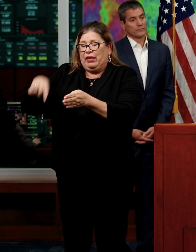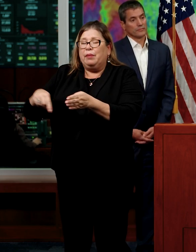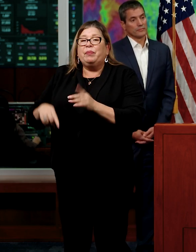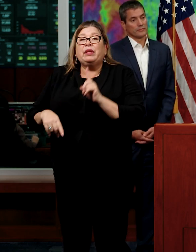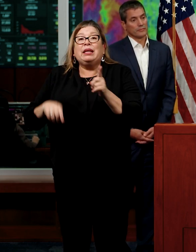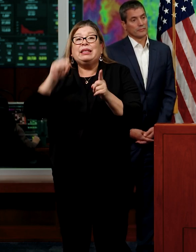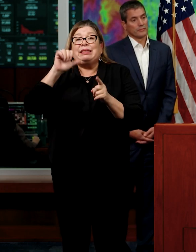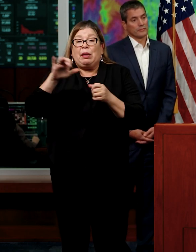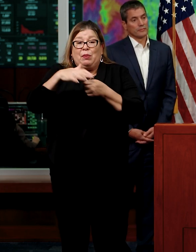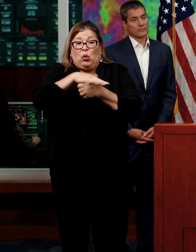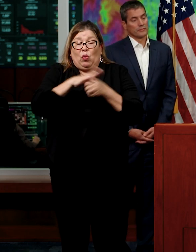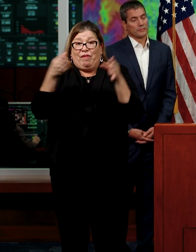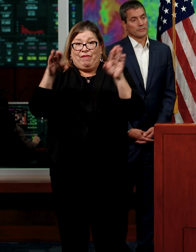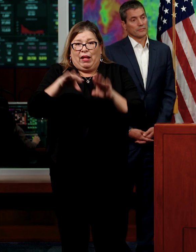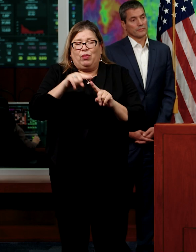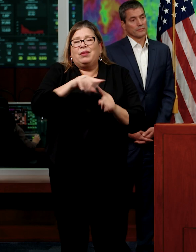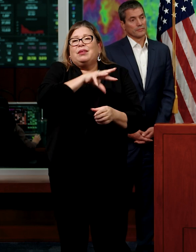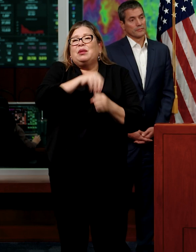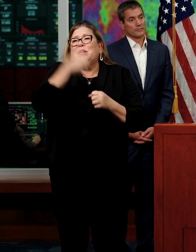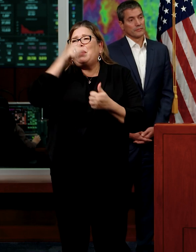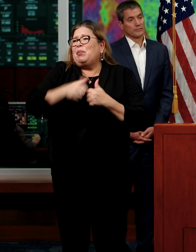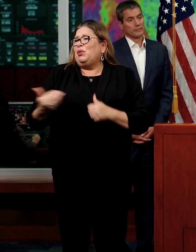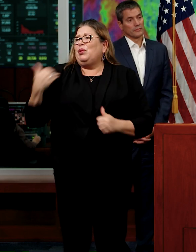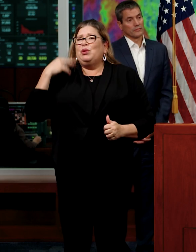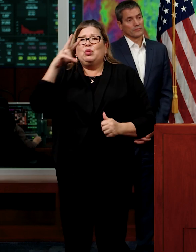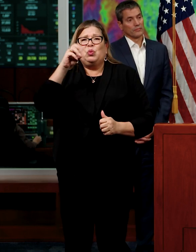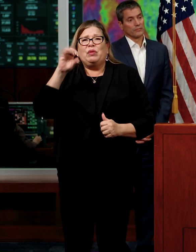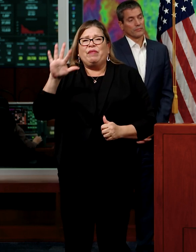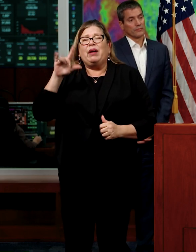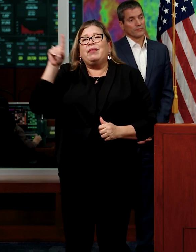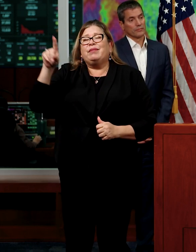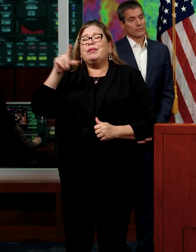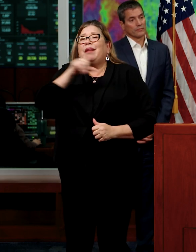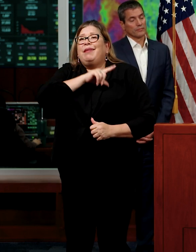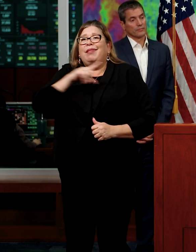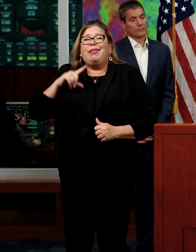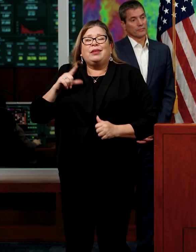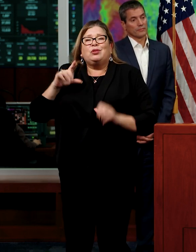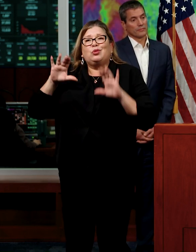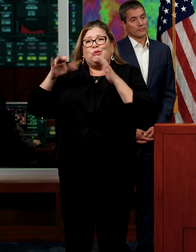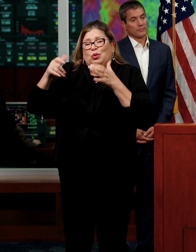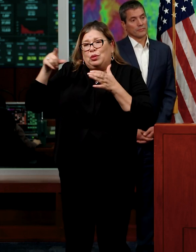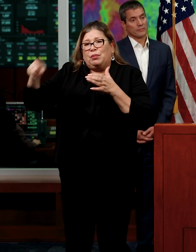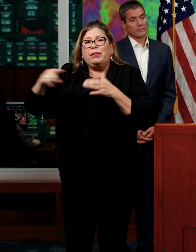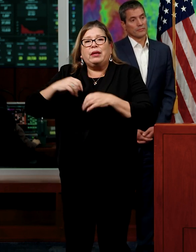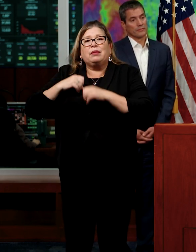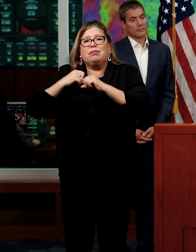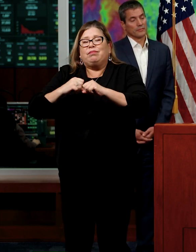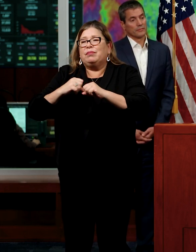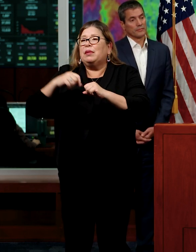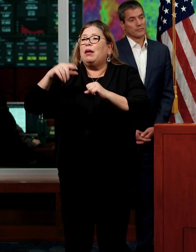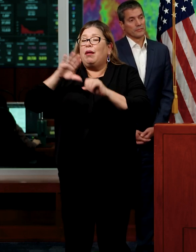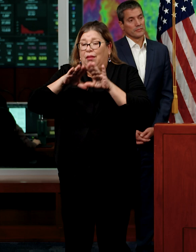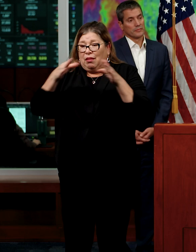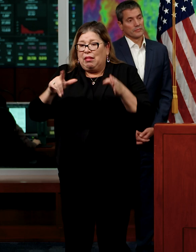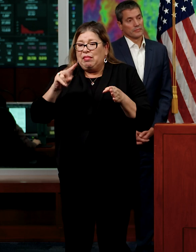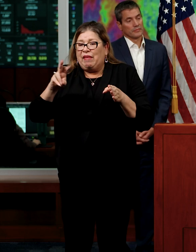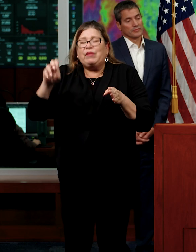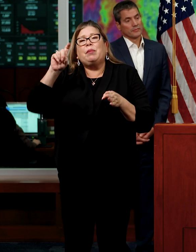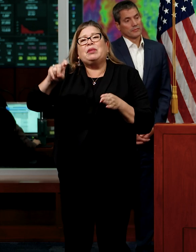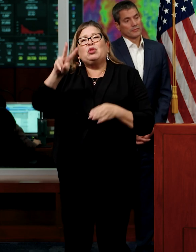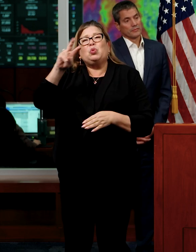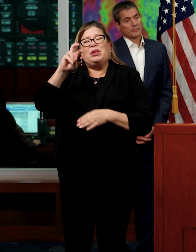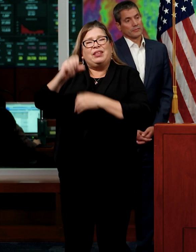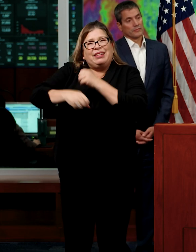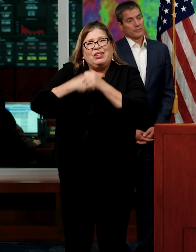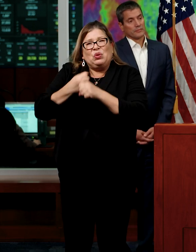part of California. In 2005, the legislature upgraded flood protection needs to 200-year flood protection. And that's a